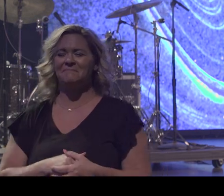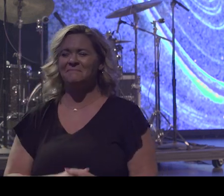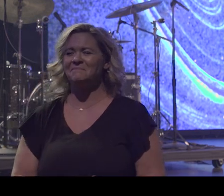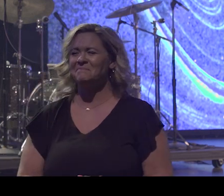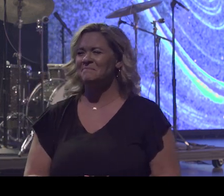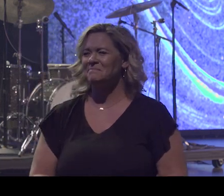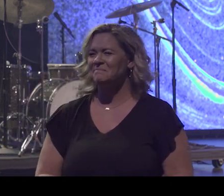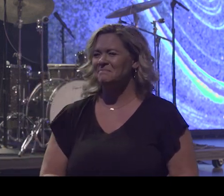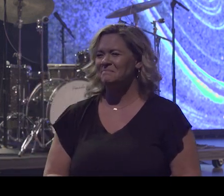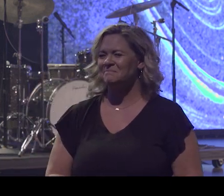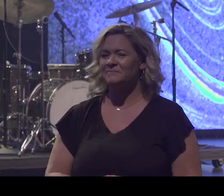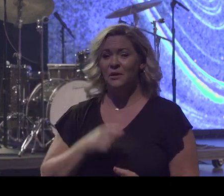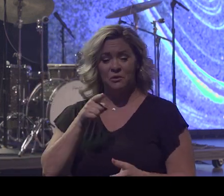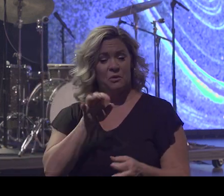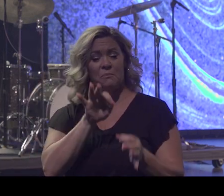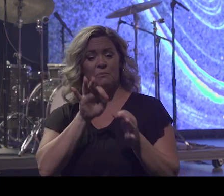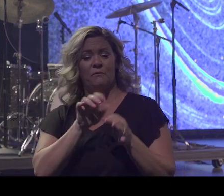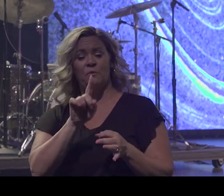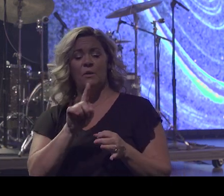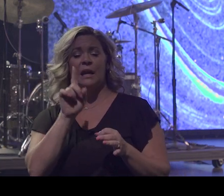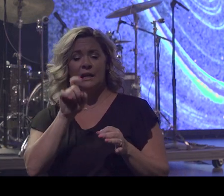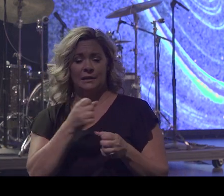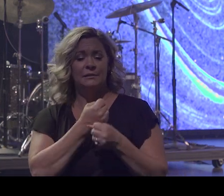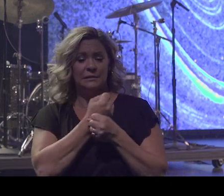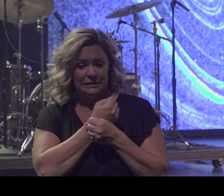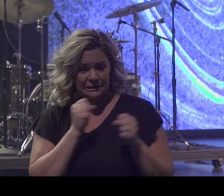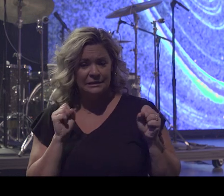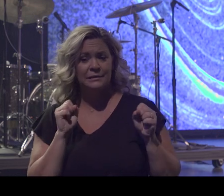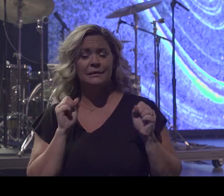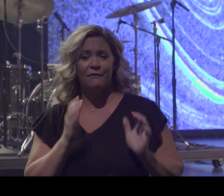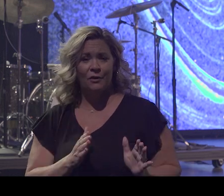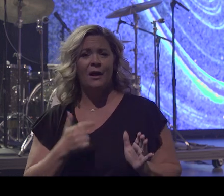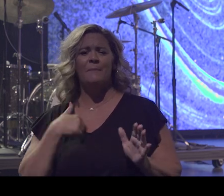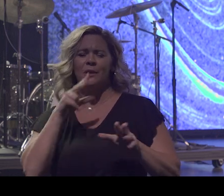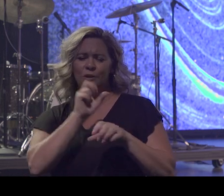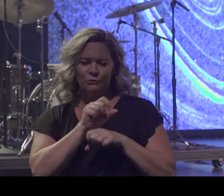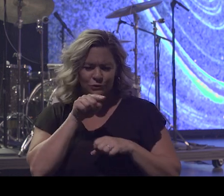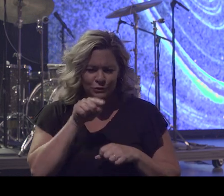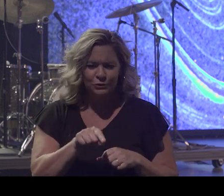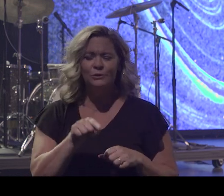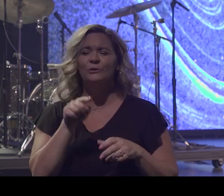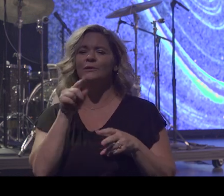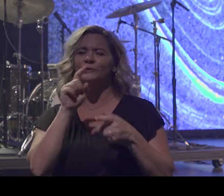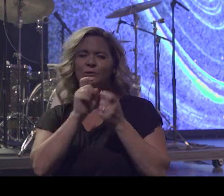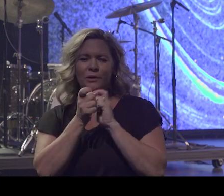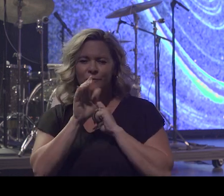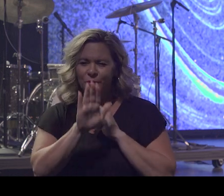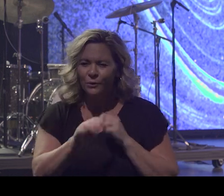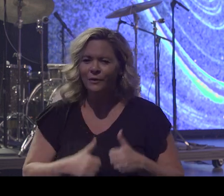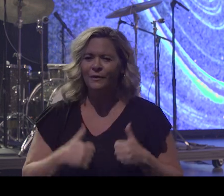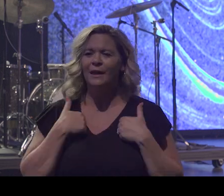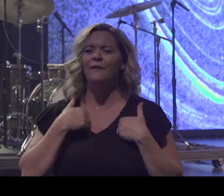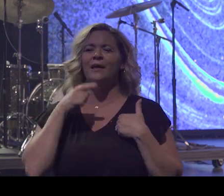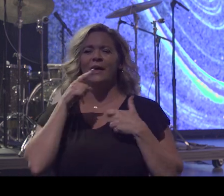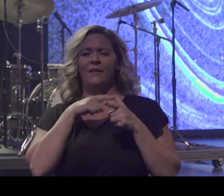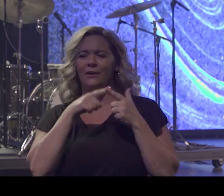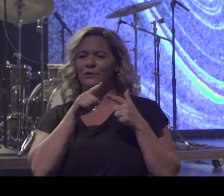You're the perfect one that needs the Savior. So I can use you and transform you and you can go back out and tell everybody